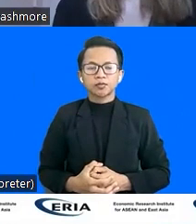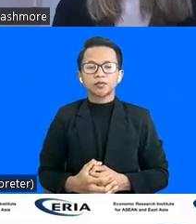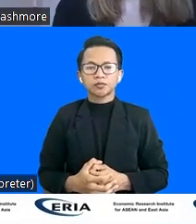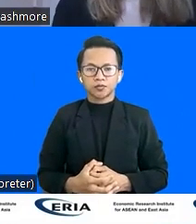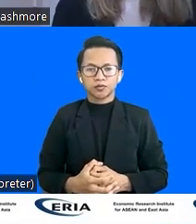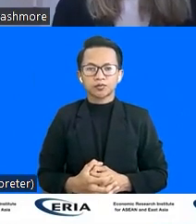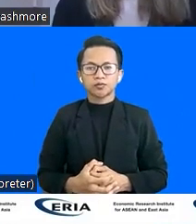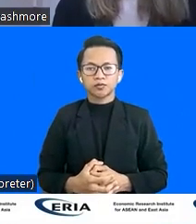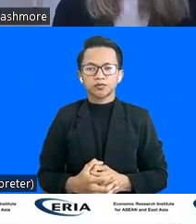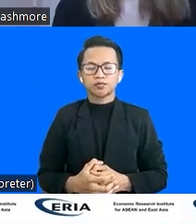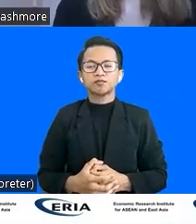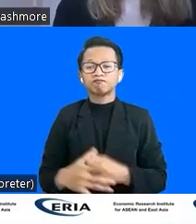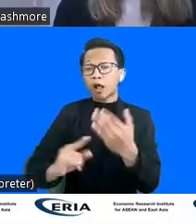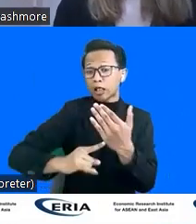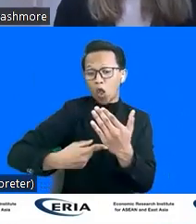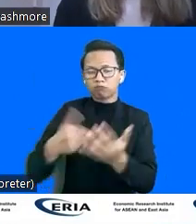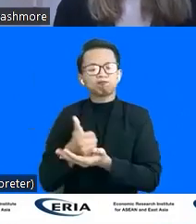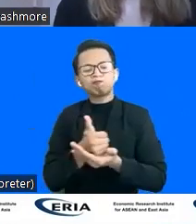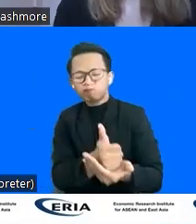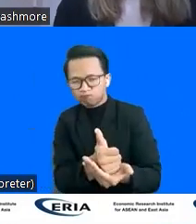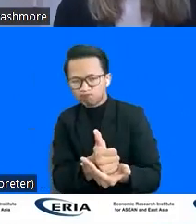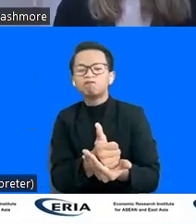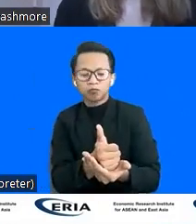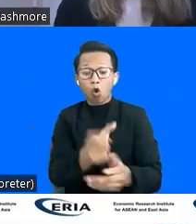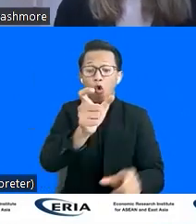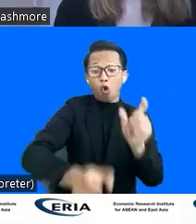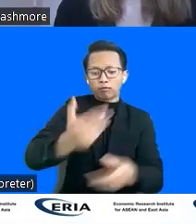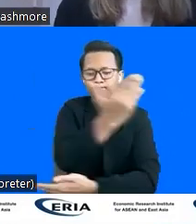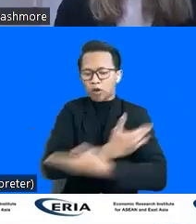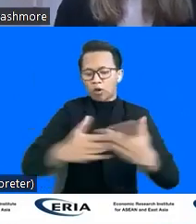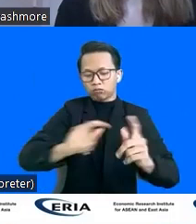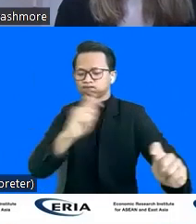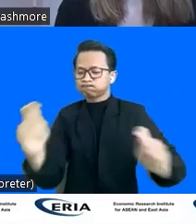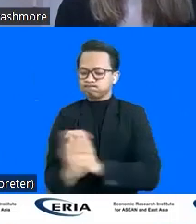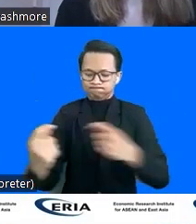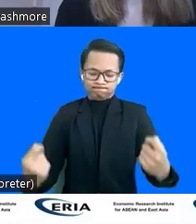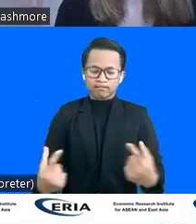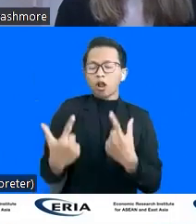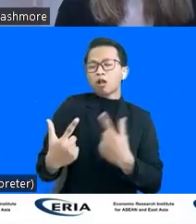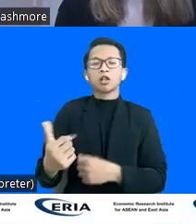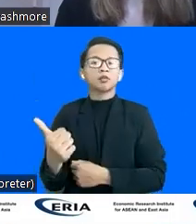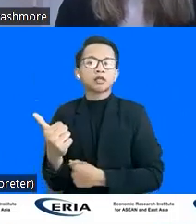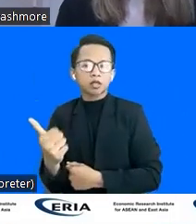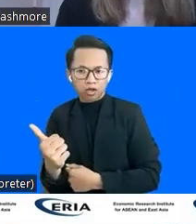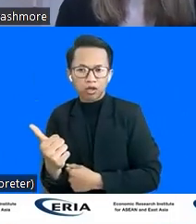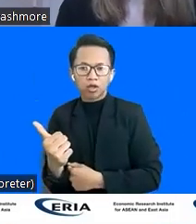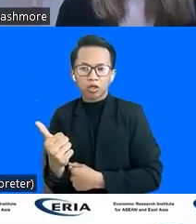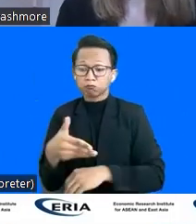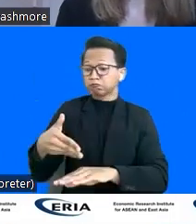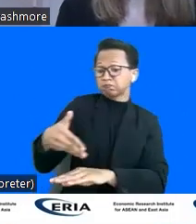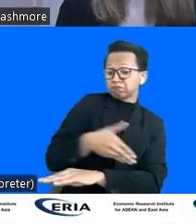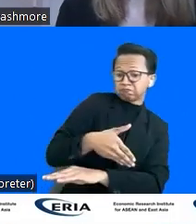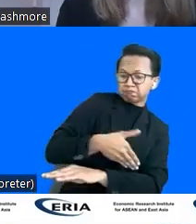Assistive technology really can transform the lives of people living with disabilities. It can allow them to live and learn and work